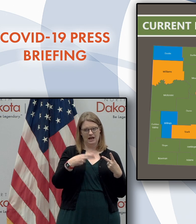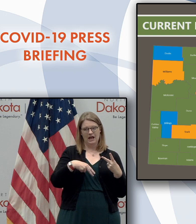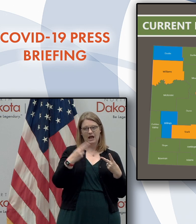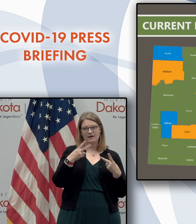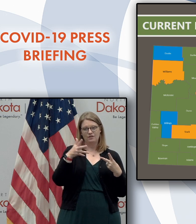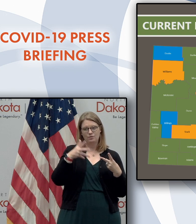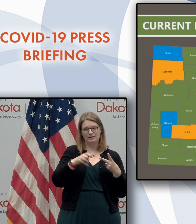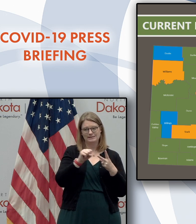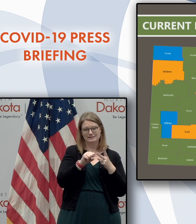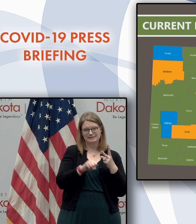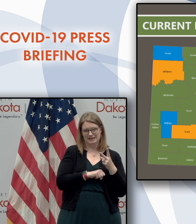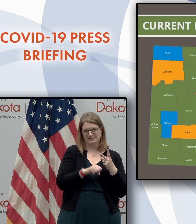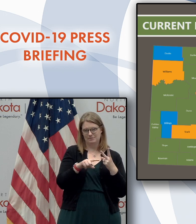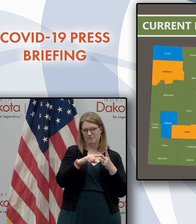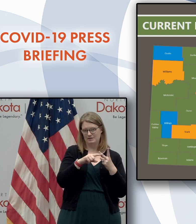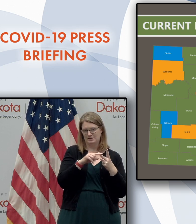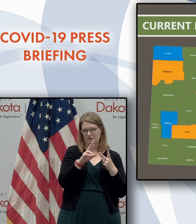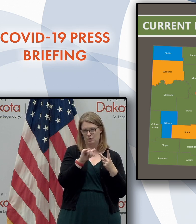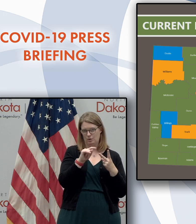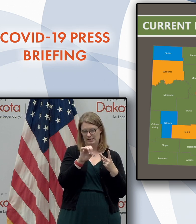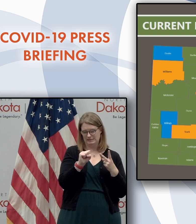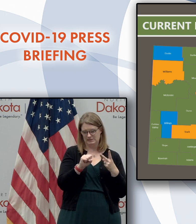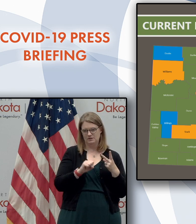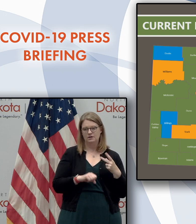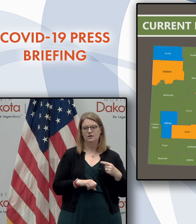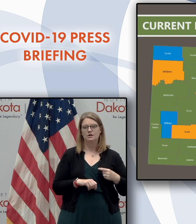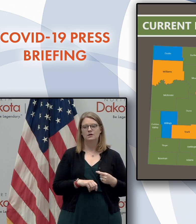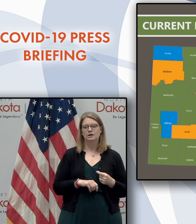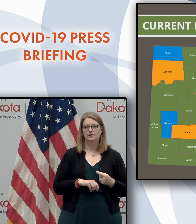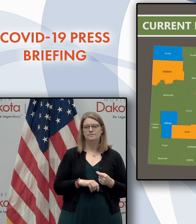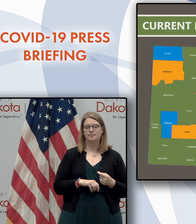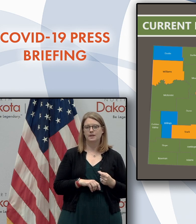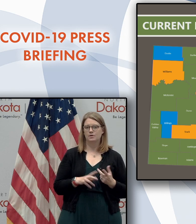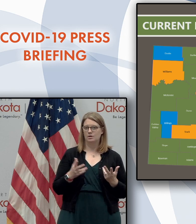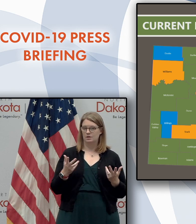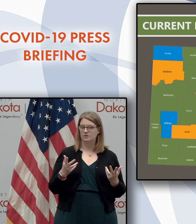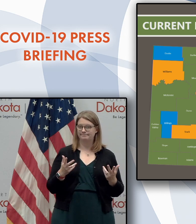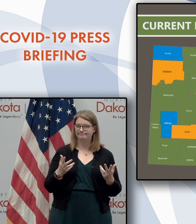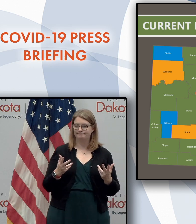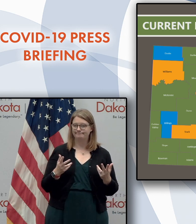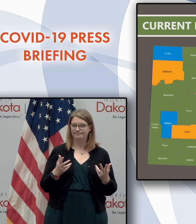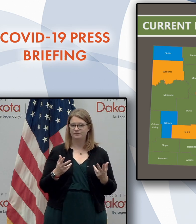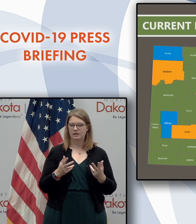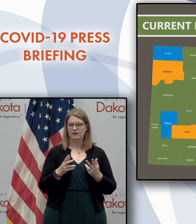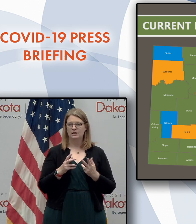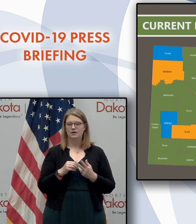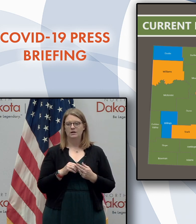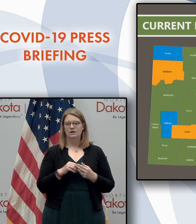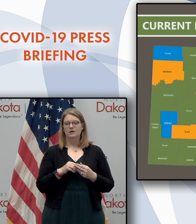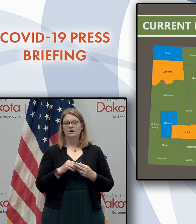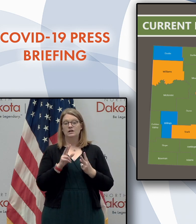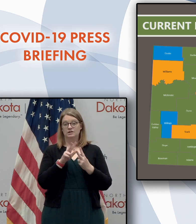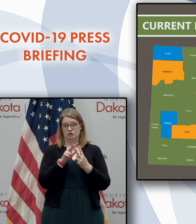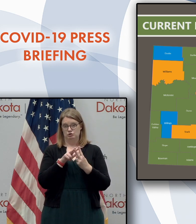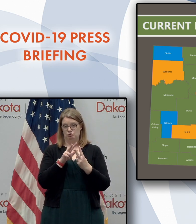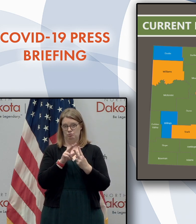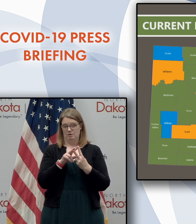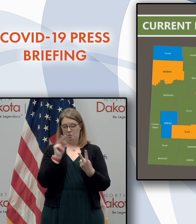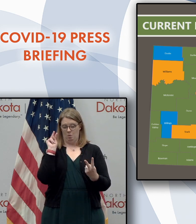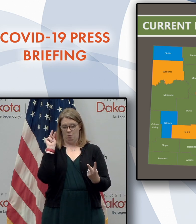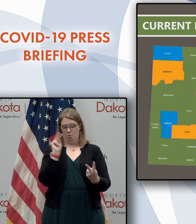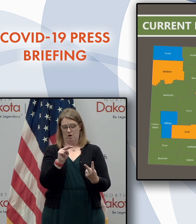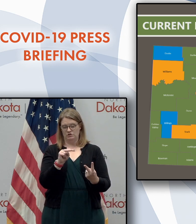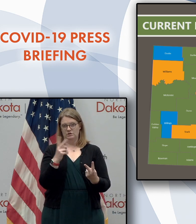uh, positivity rates, uh, with, with good solid testing. And so those, uh, the two that are on the top of our list here,